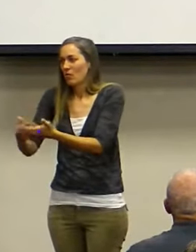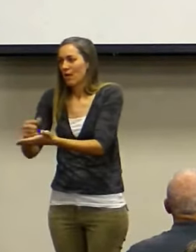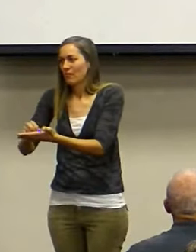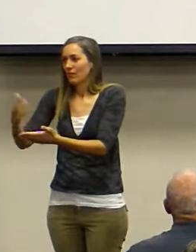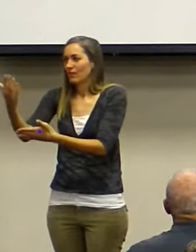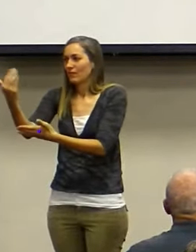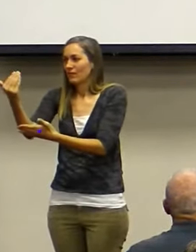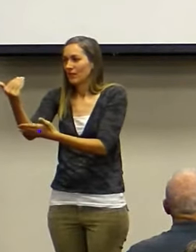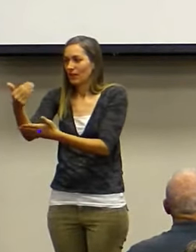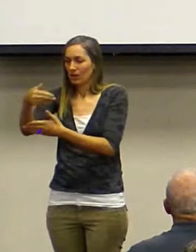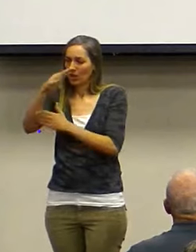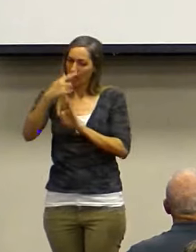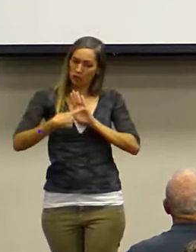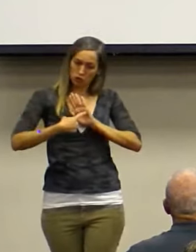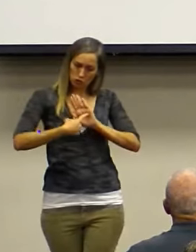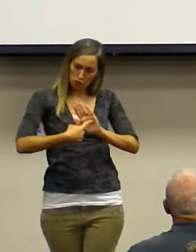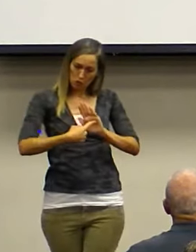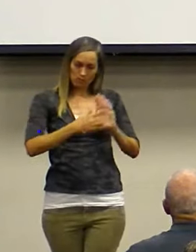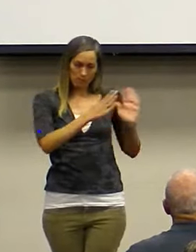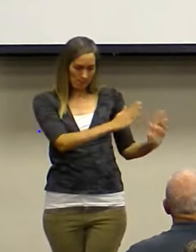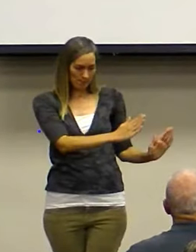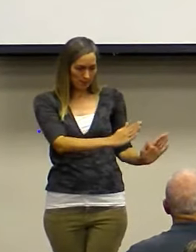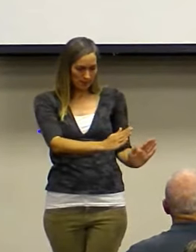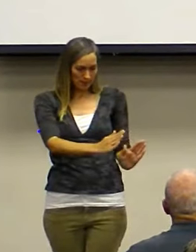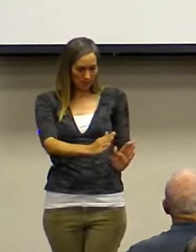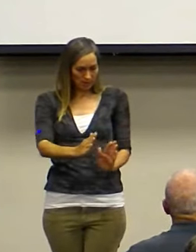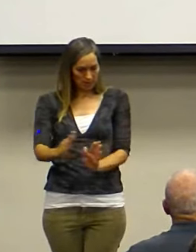God lays out the plan for Abraham.